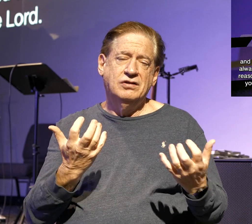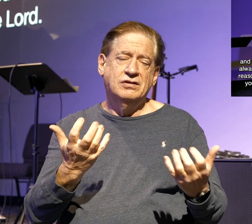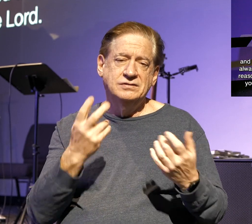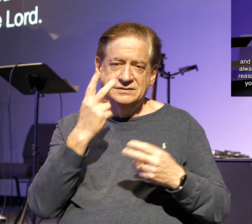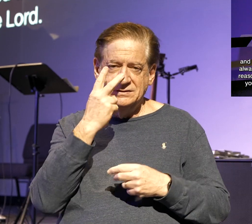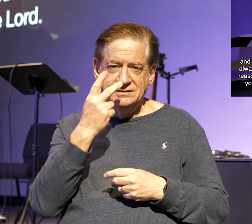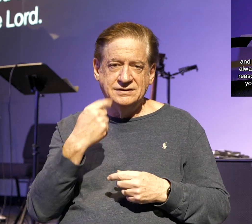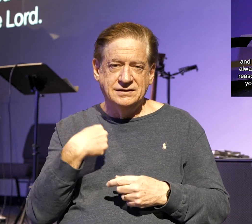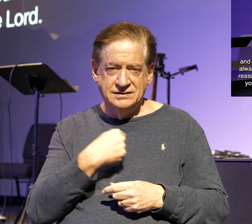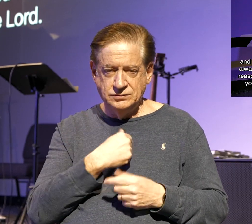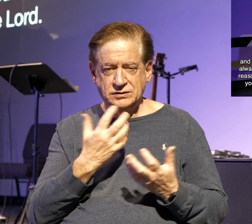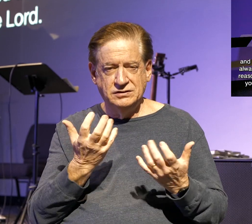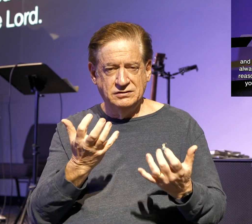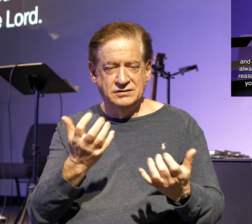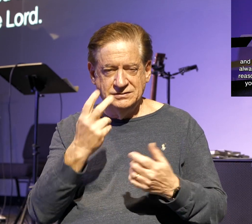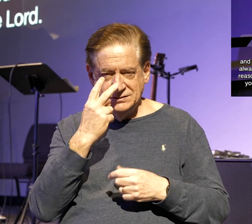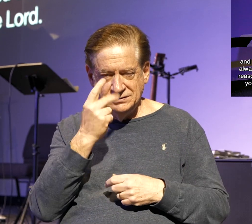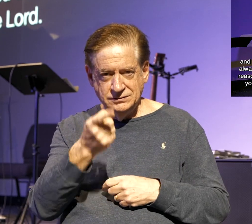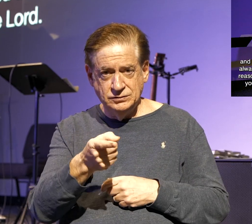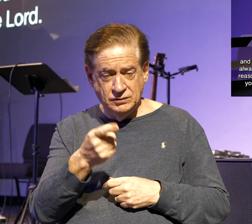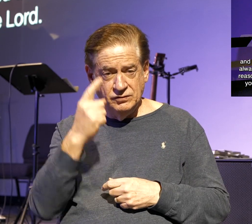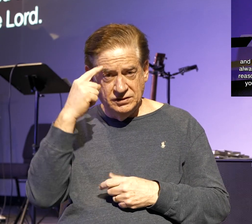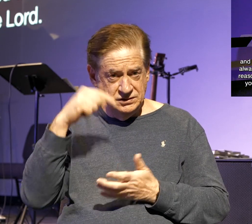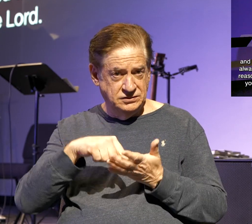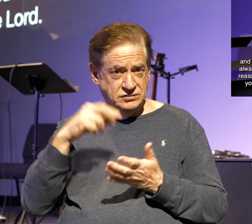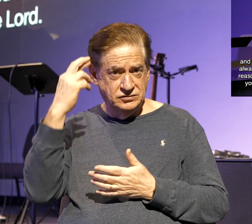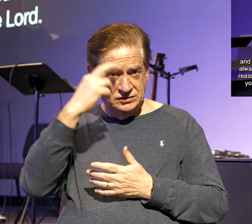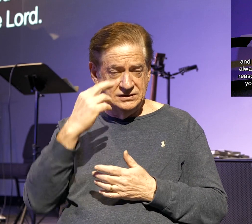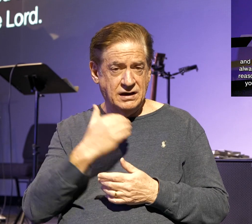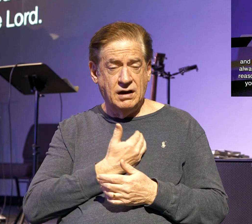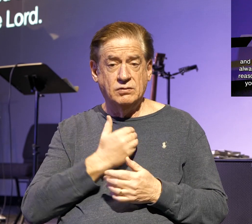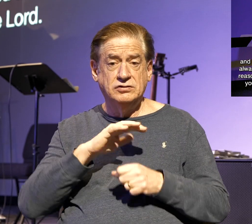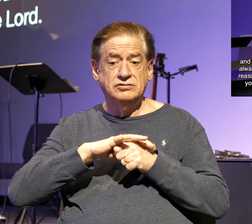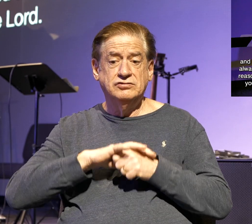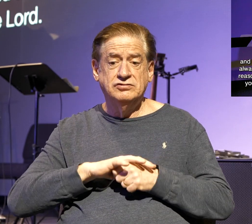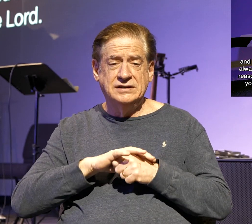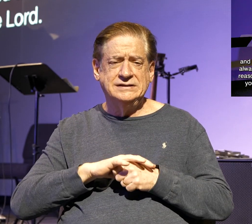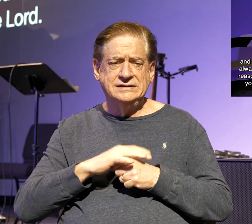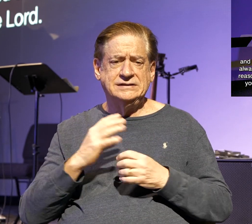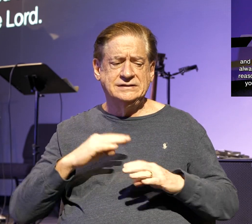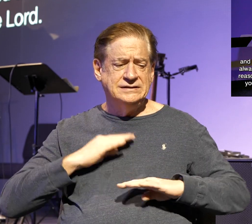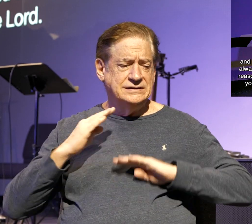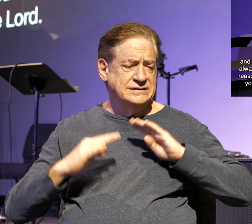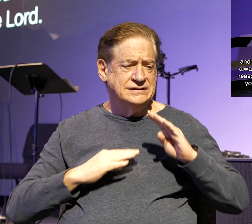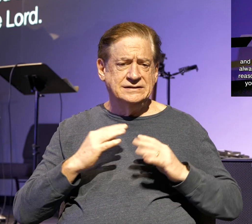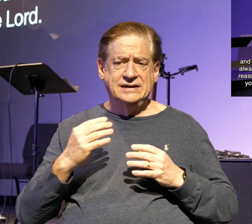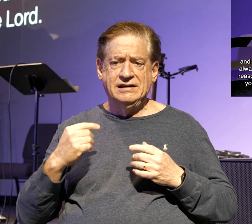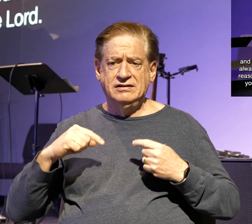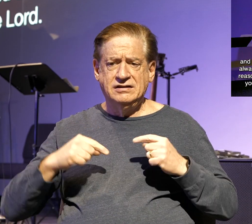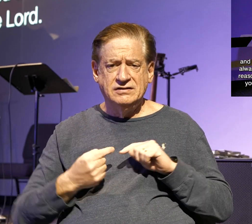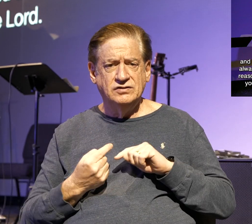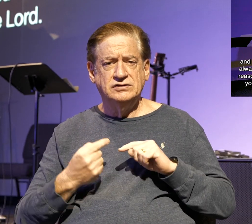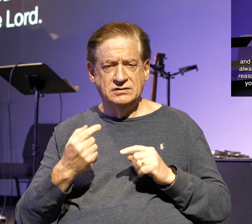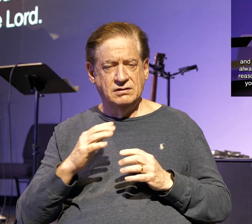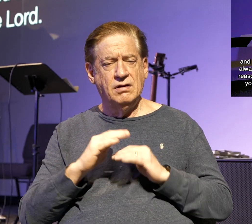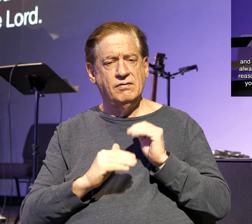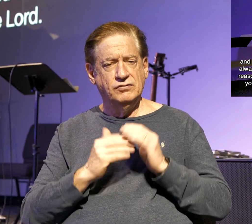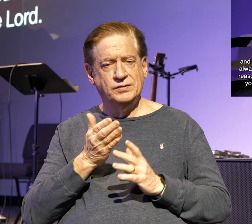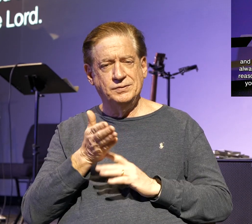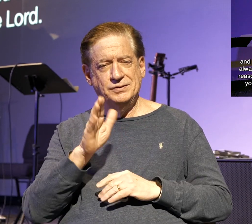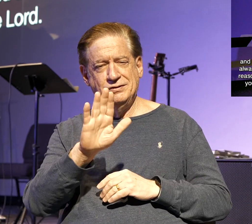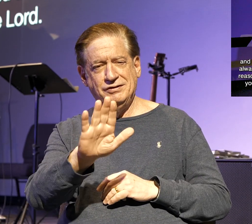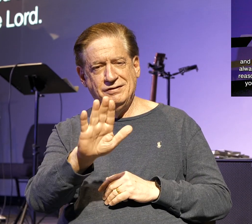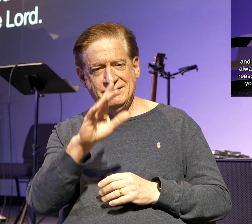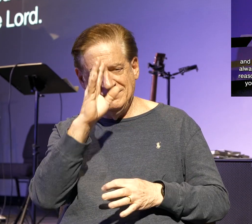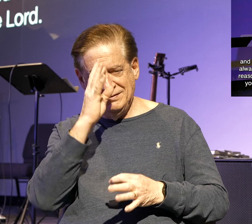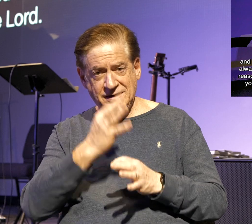see you. For this reason, brothers, in all our distress and affliction, we have been comforted about you through your faith. For now